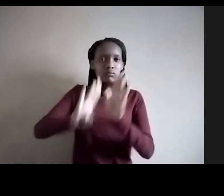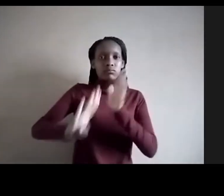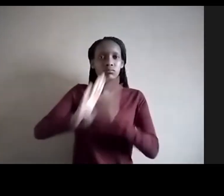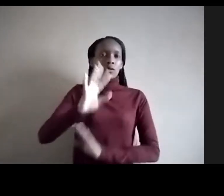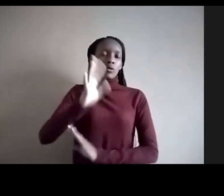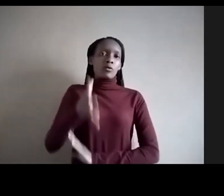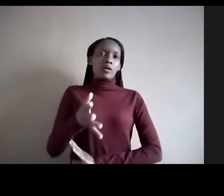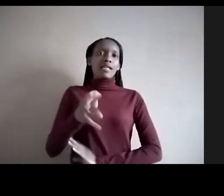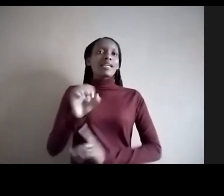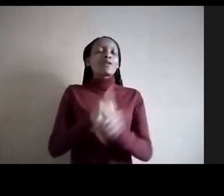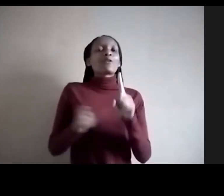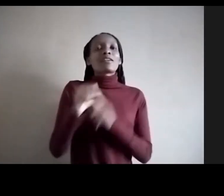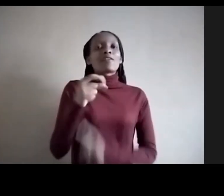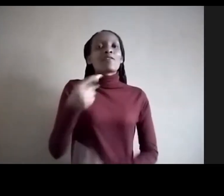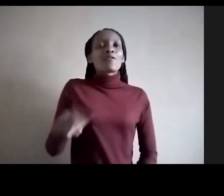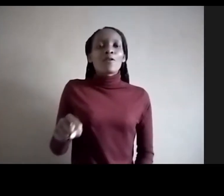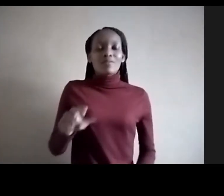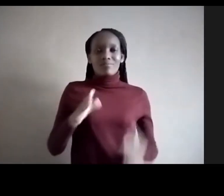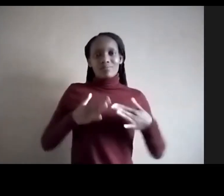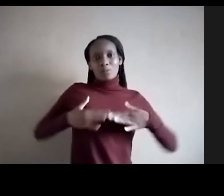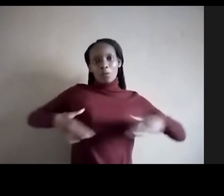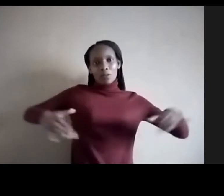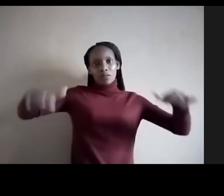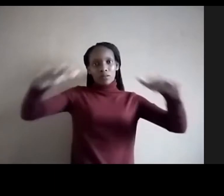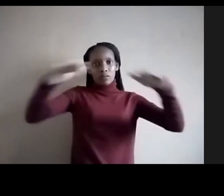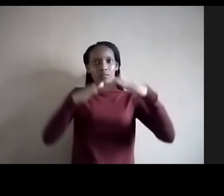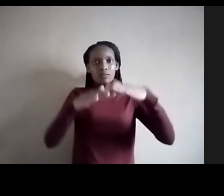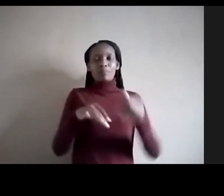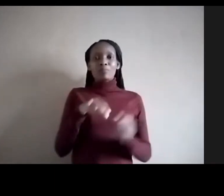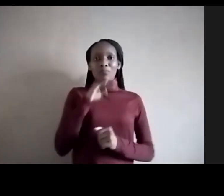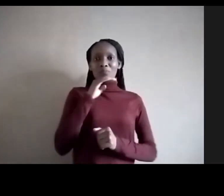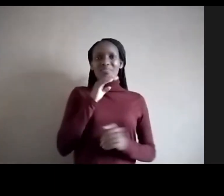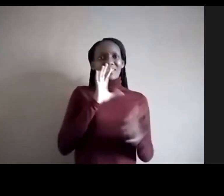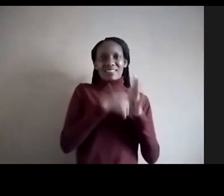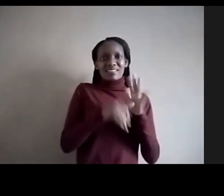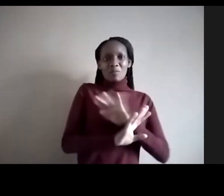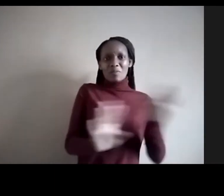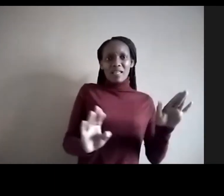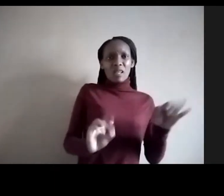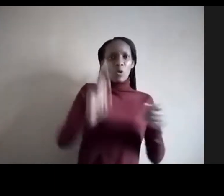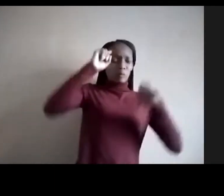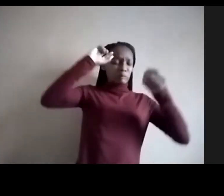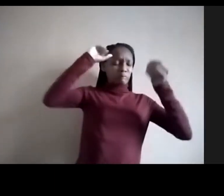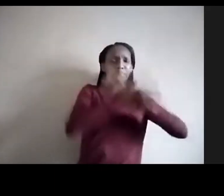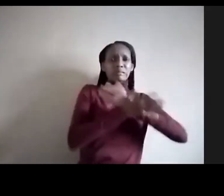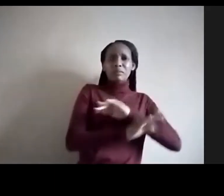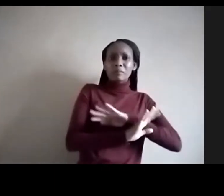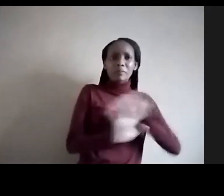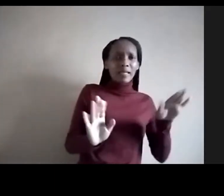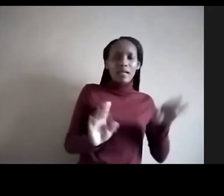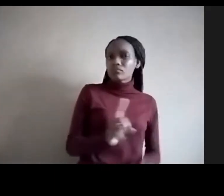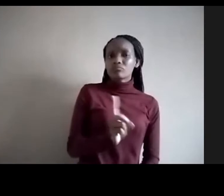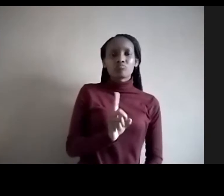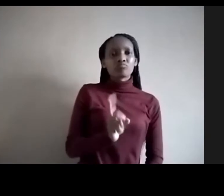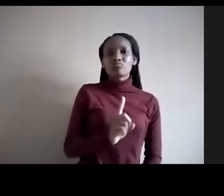for all. So it's not only about disability or even trauma, where we're supposed to apply this philosophy. It's a